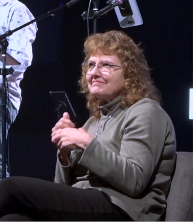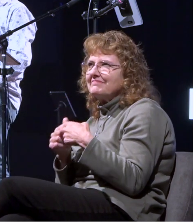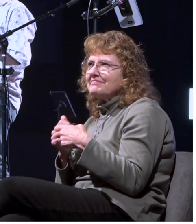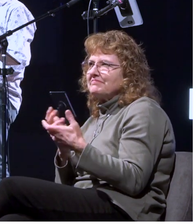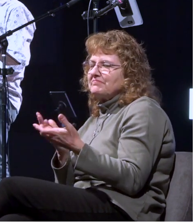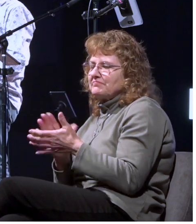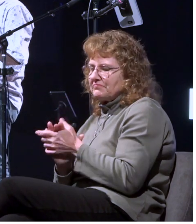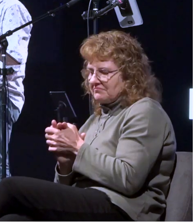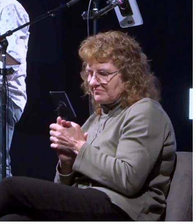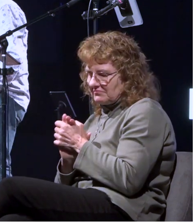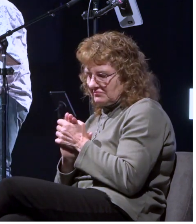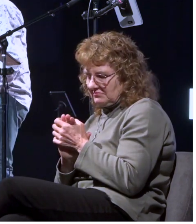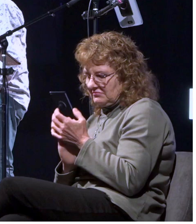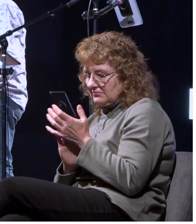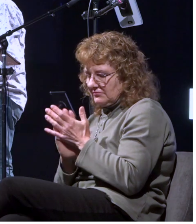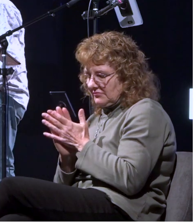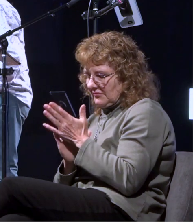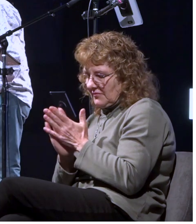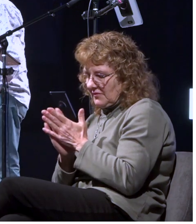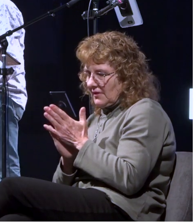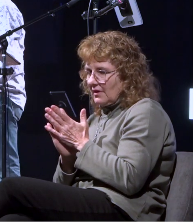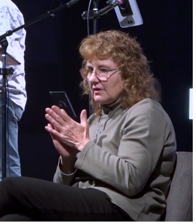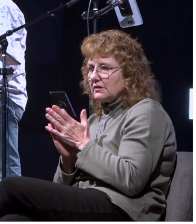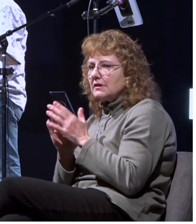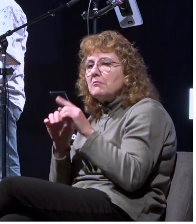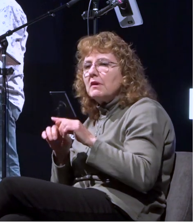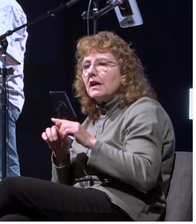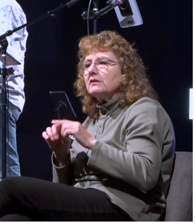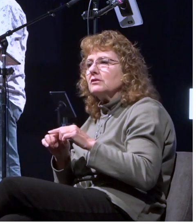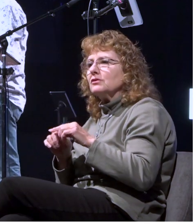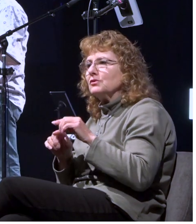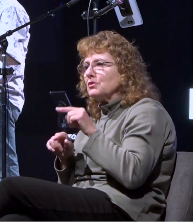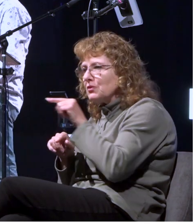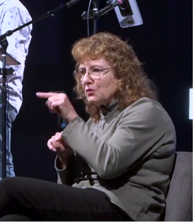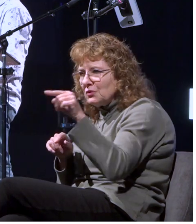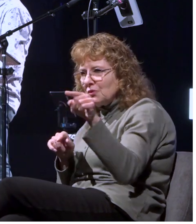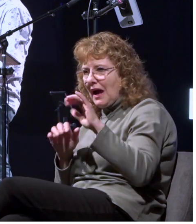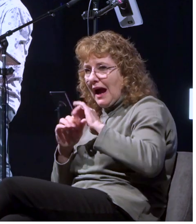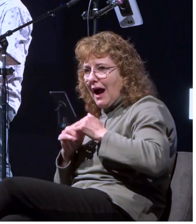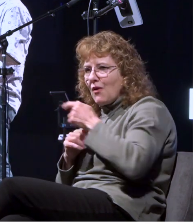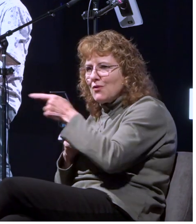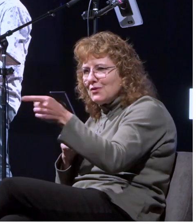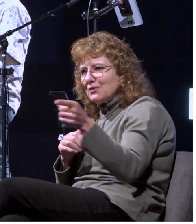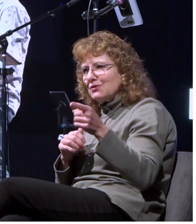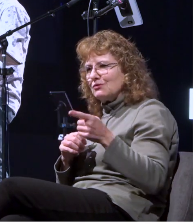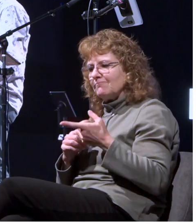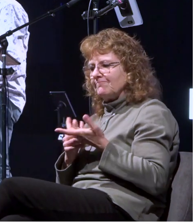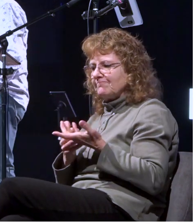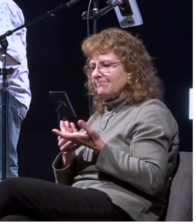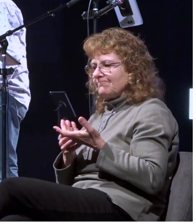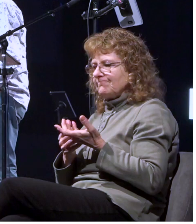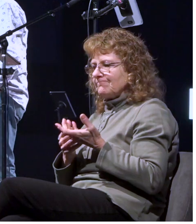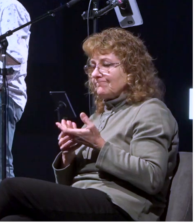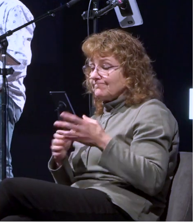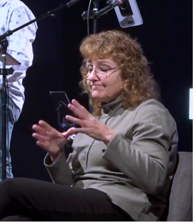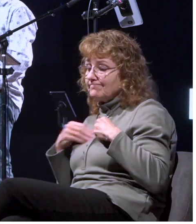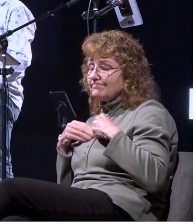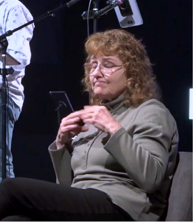this what i'm about to say how you handle submitting to authority when you don't have control over the